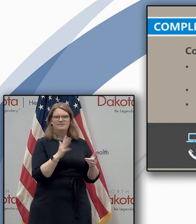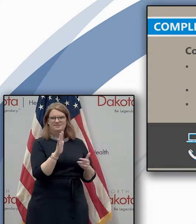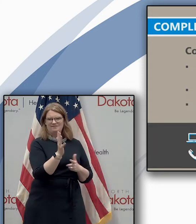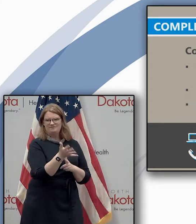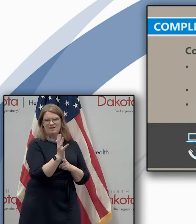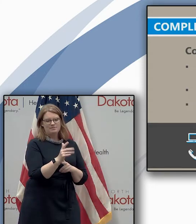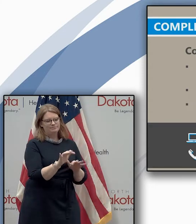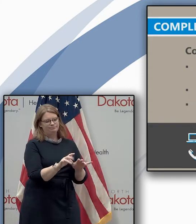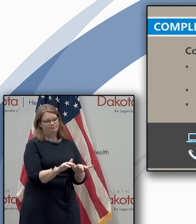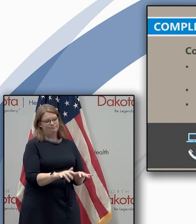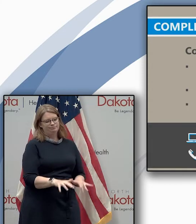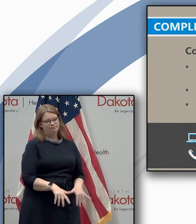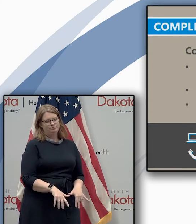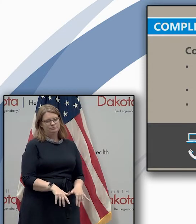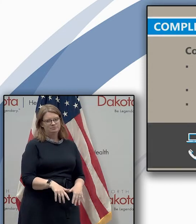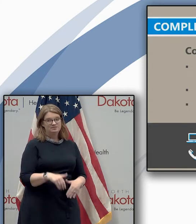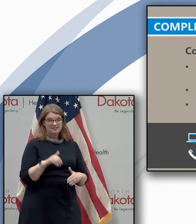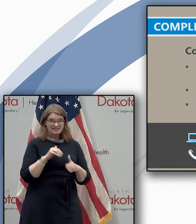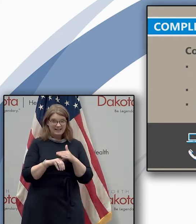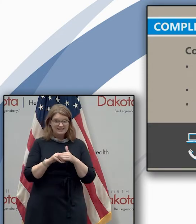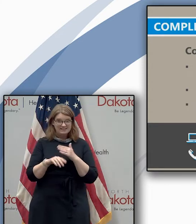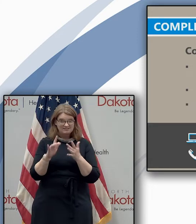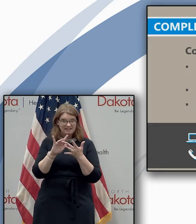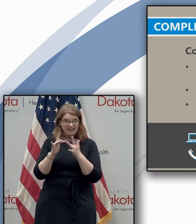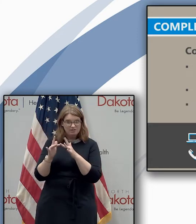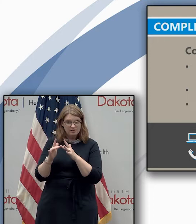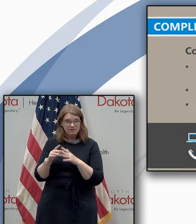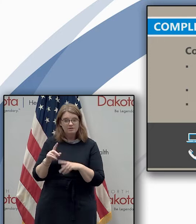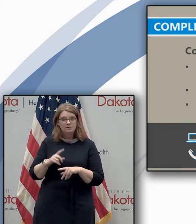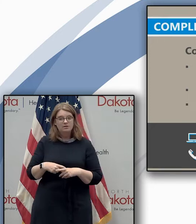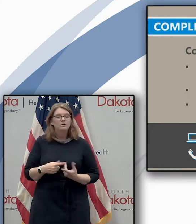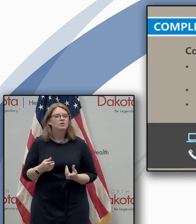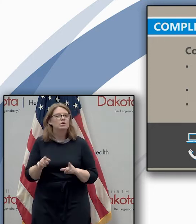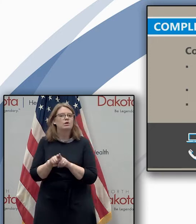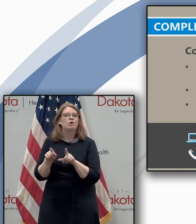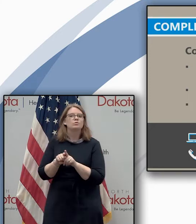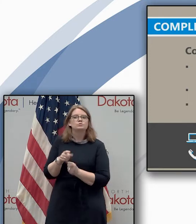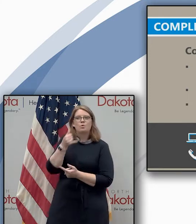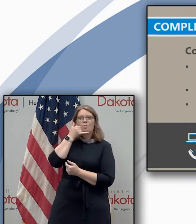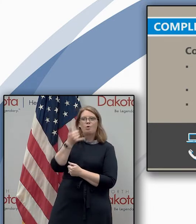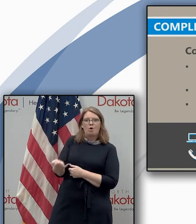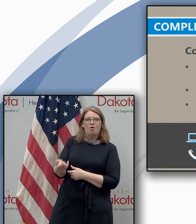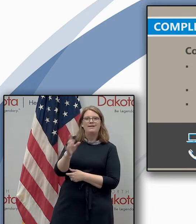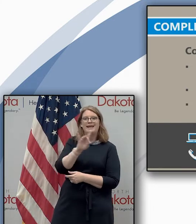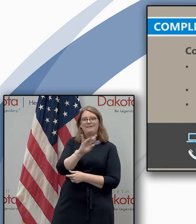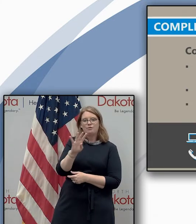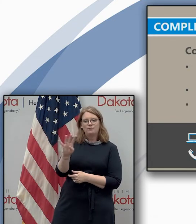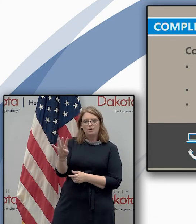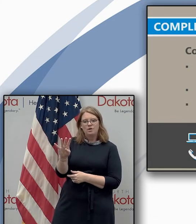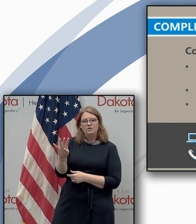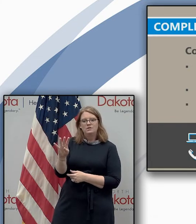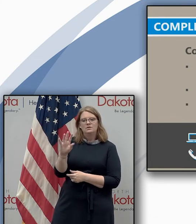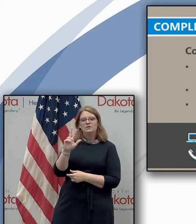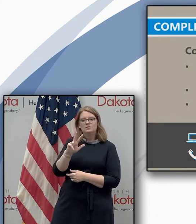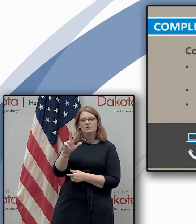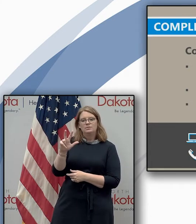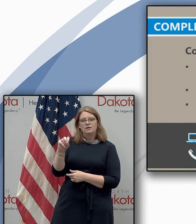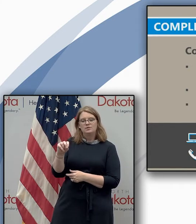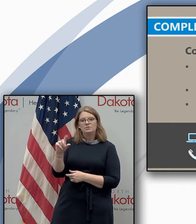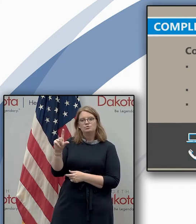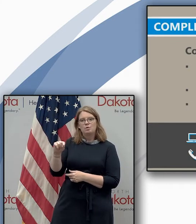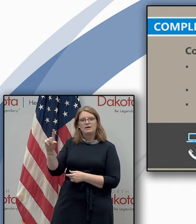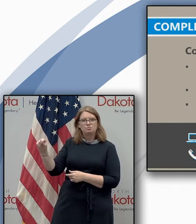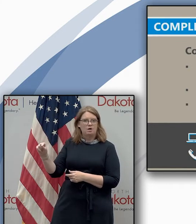five minutes if you don't have access to the internet if you have access to a phone you can respond by phone at 844-330